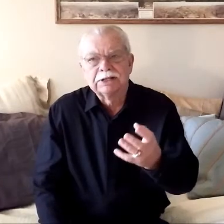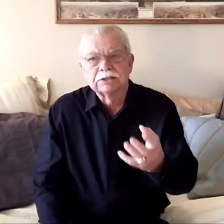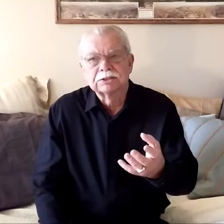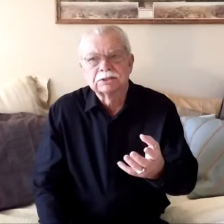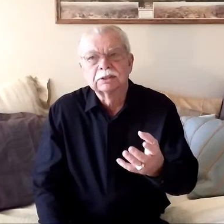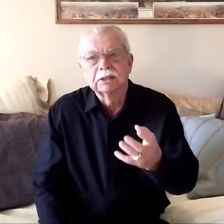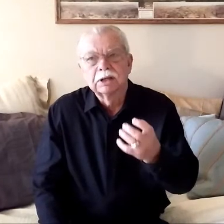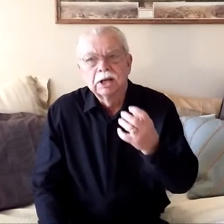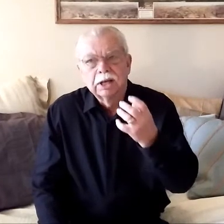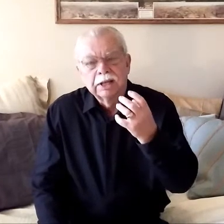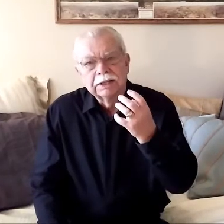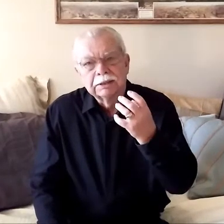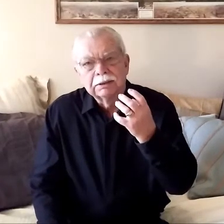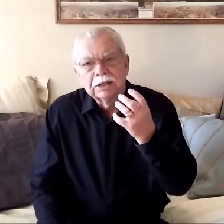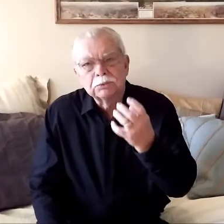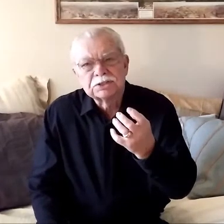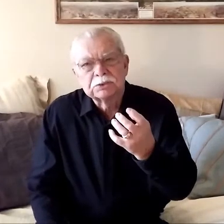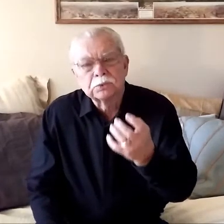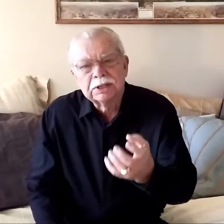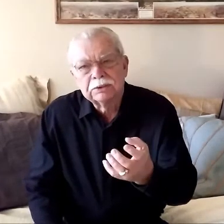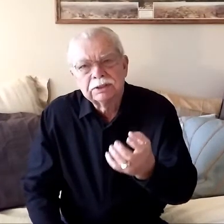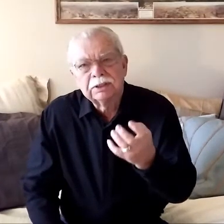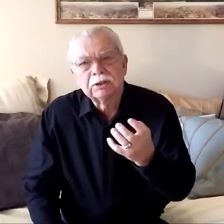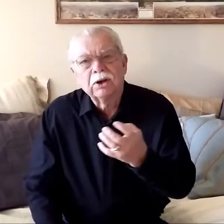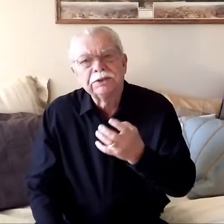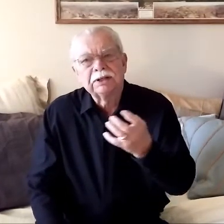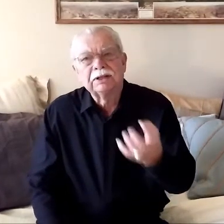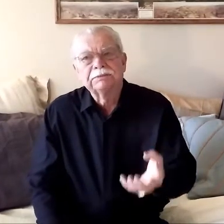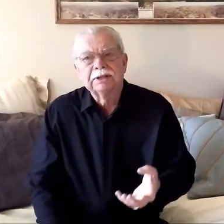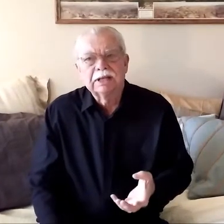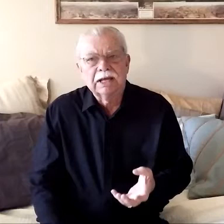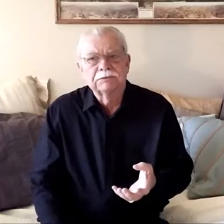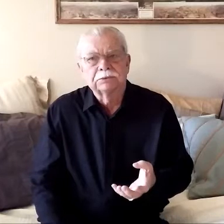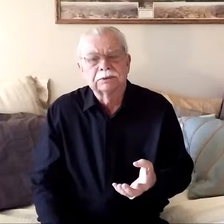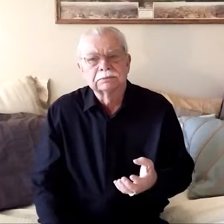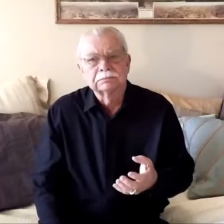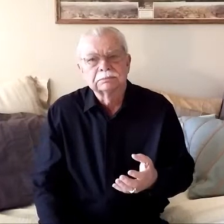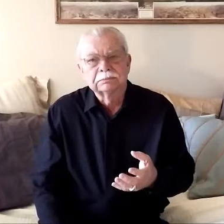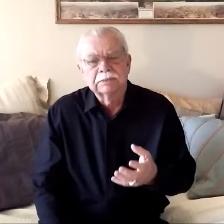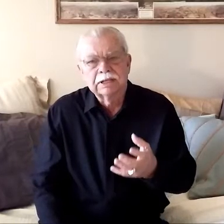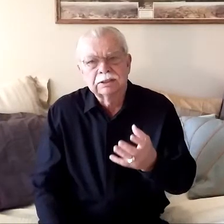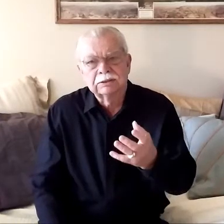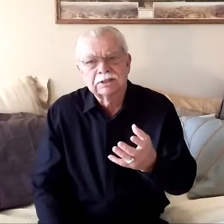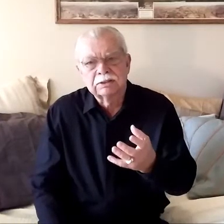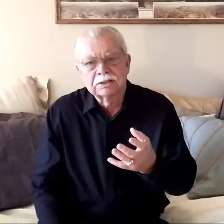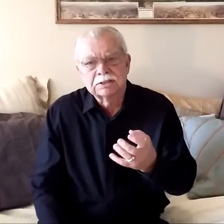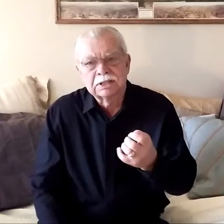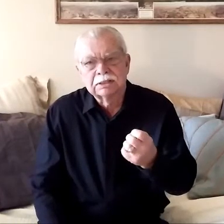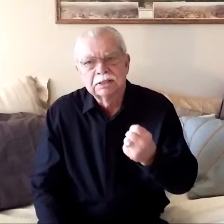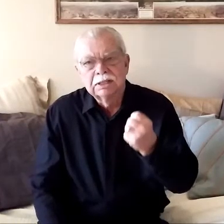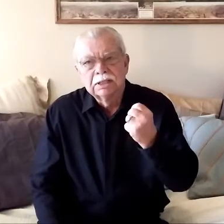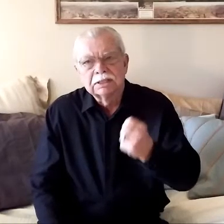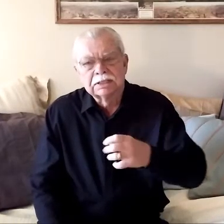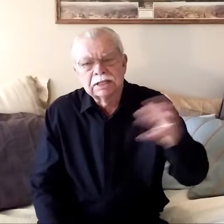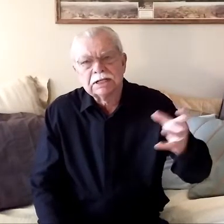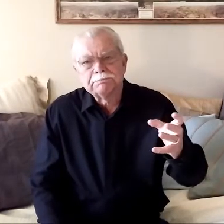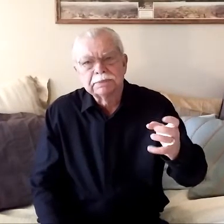much it was greater than all the love that he had for her and he looked at her and said get up